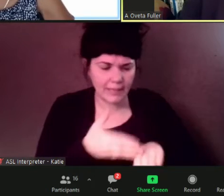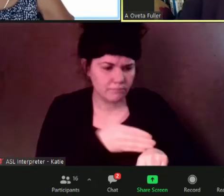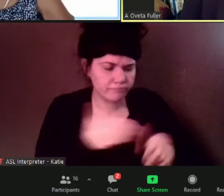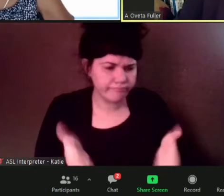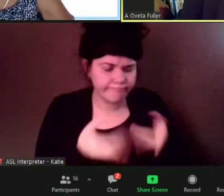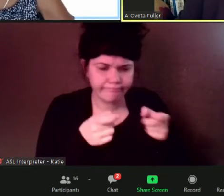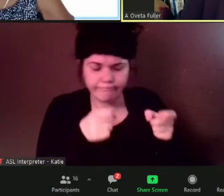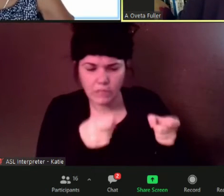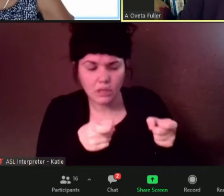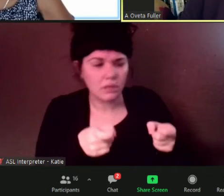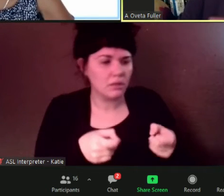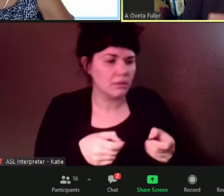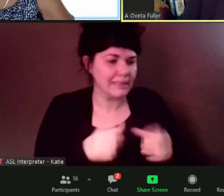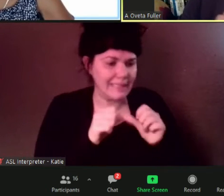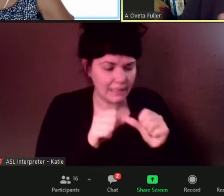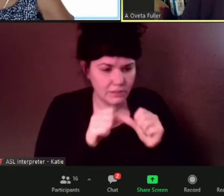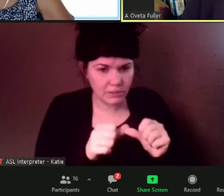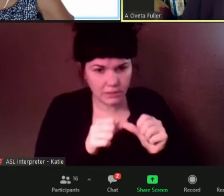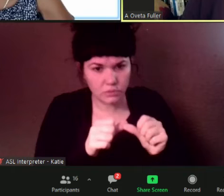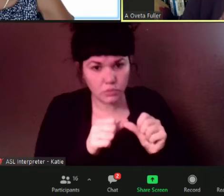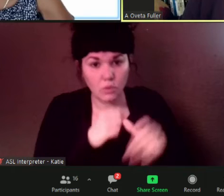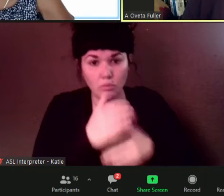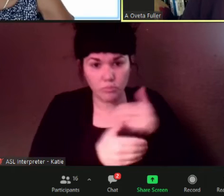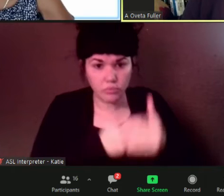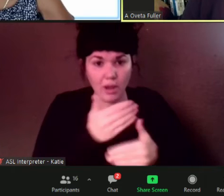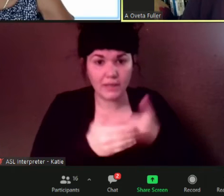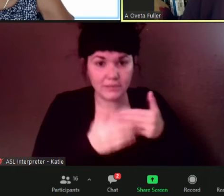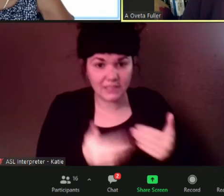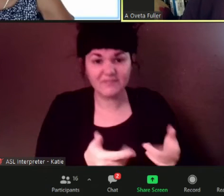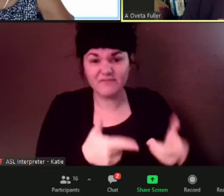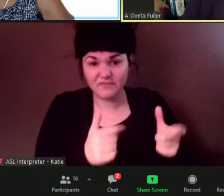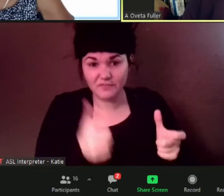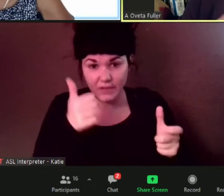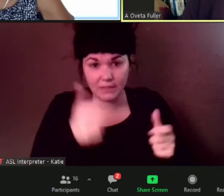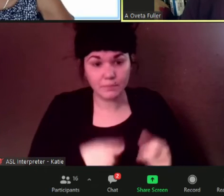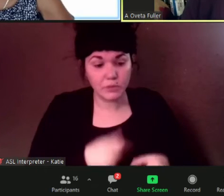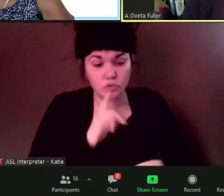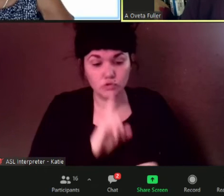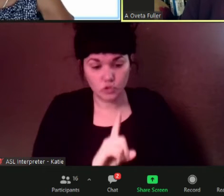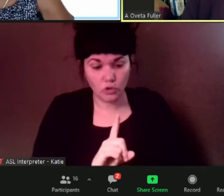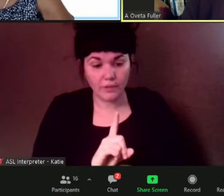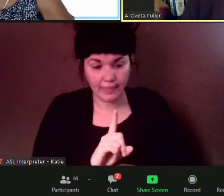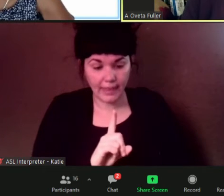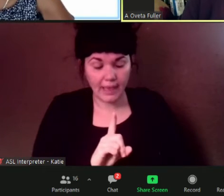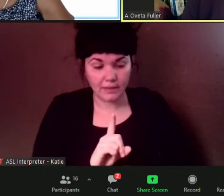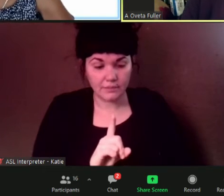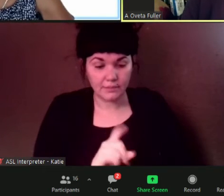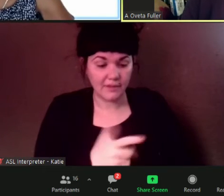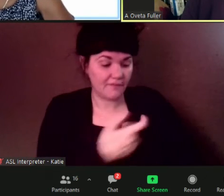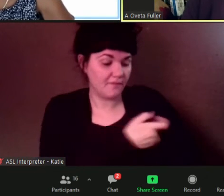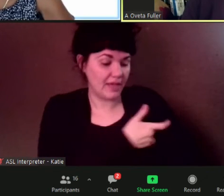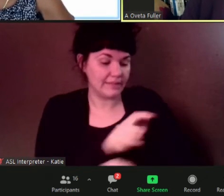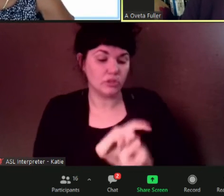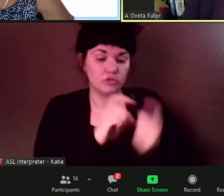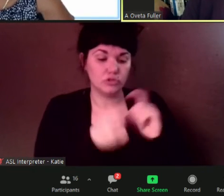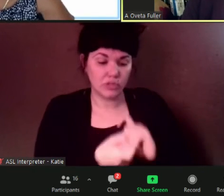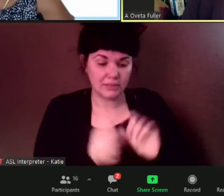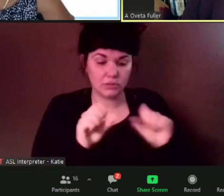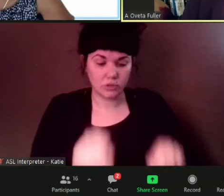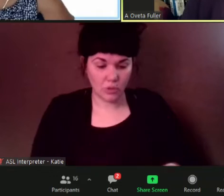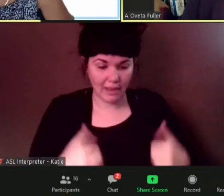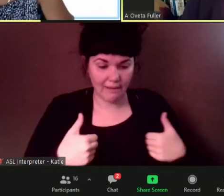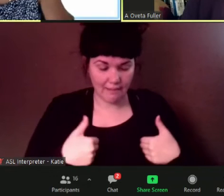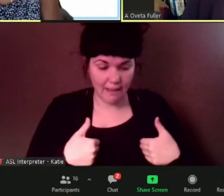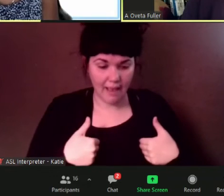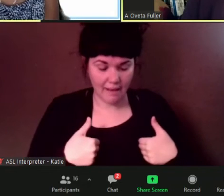of making sure the vaccine amounts and are adjusted for children under 12 particularly six and over